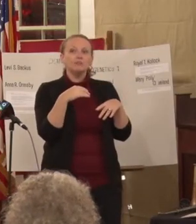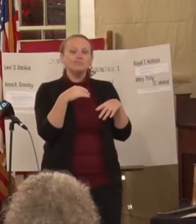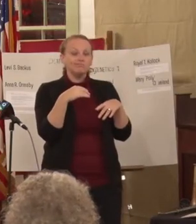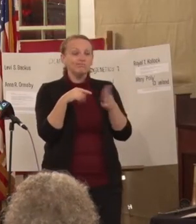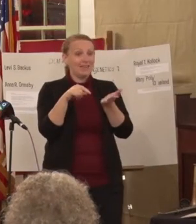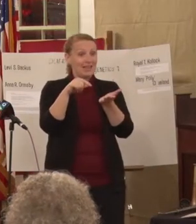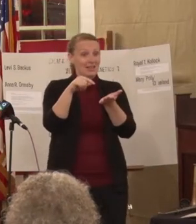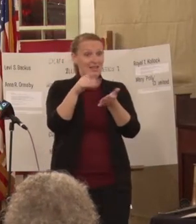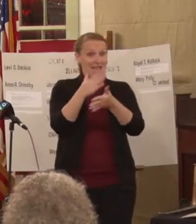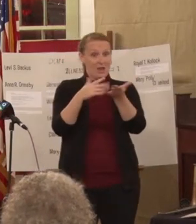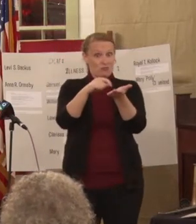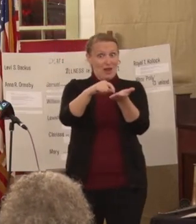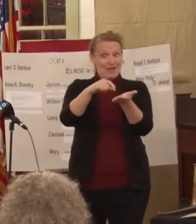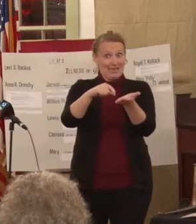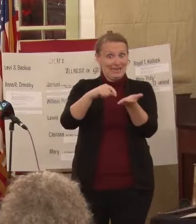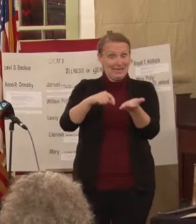because it was a class,